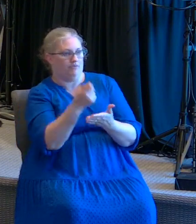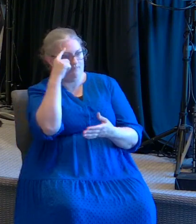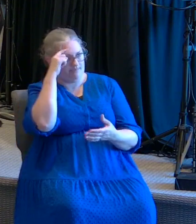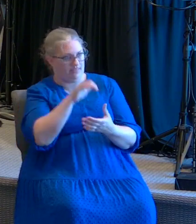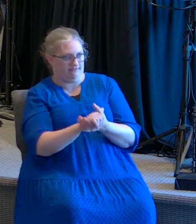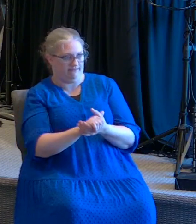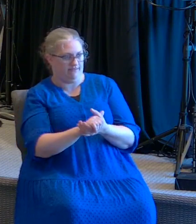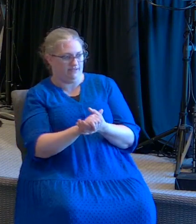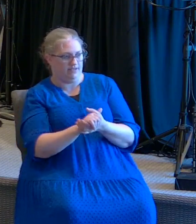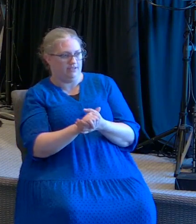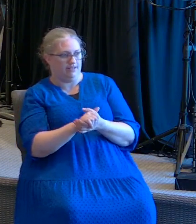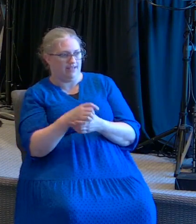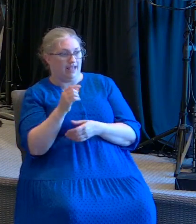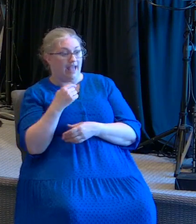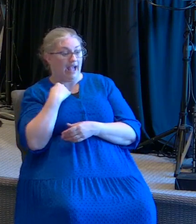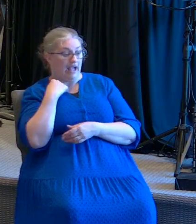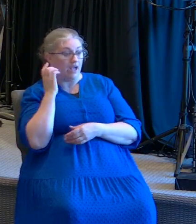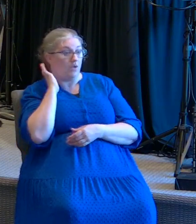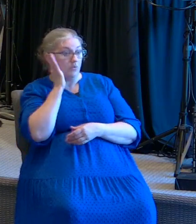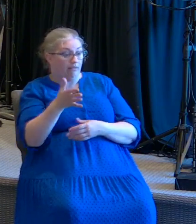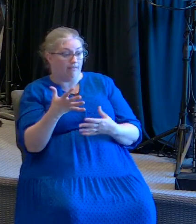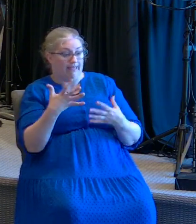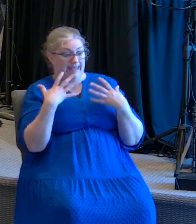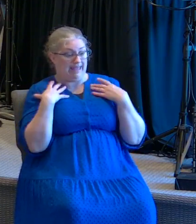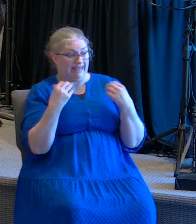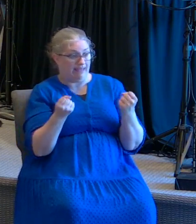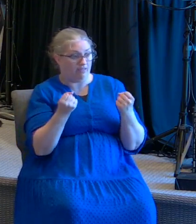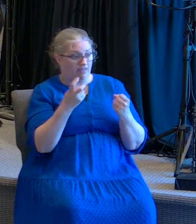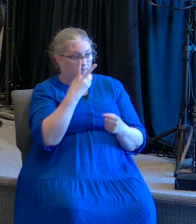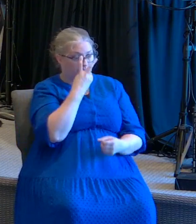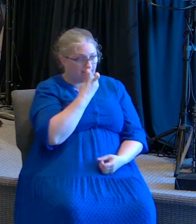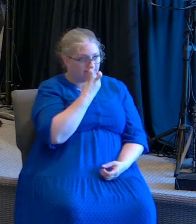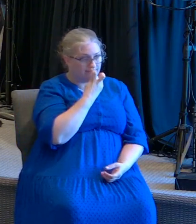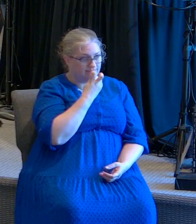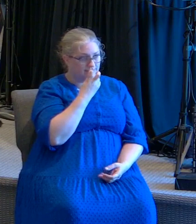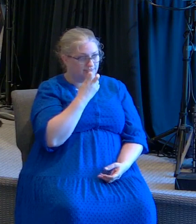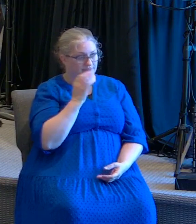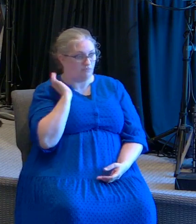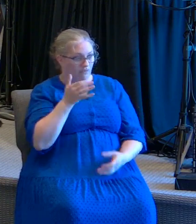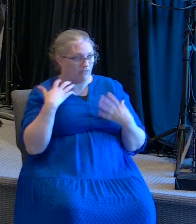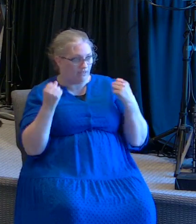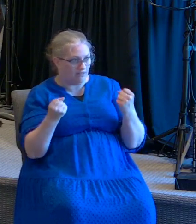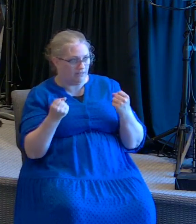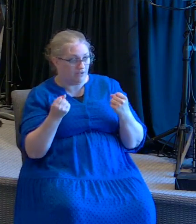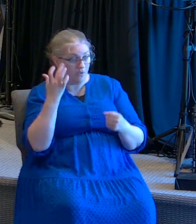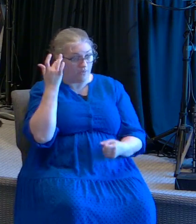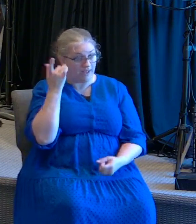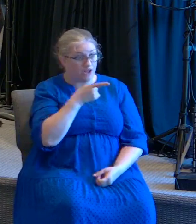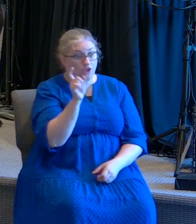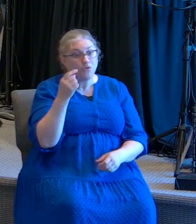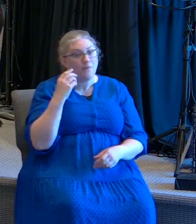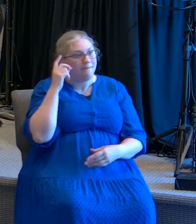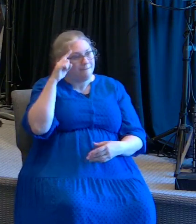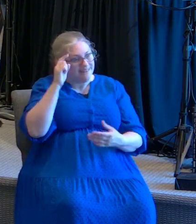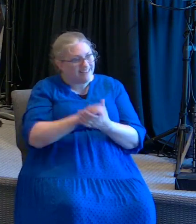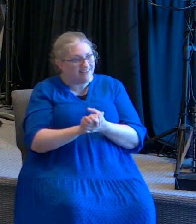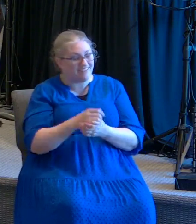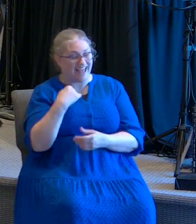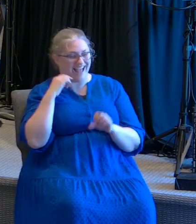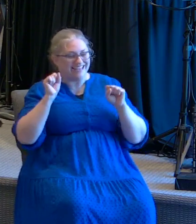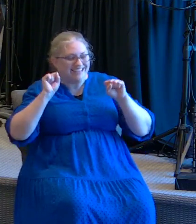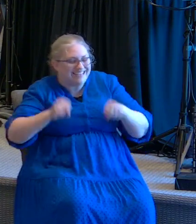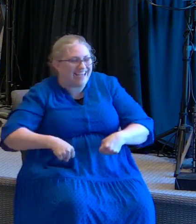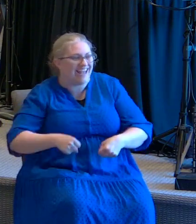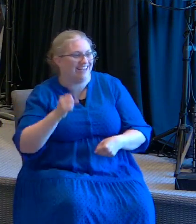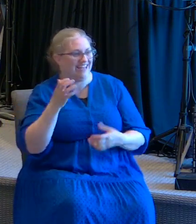vas a obtener. I'm going to heal him of blindness. Voy a sanar al ciego. So that you believe I can heal you. Para que tú